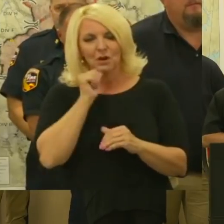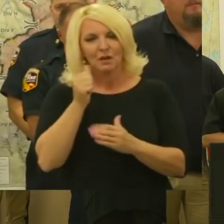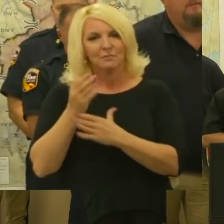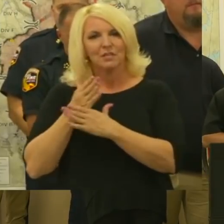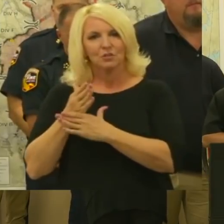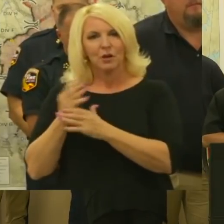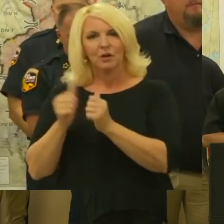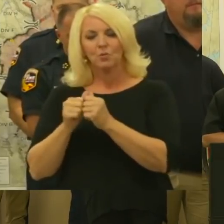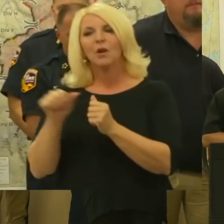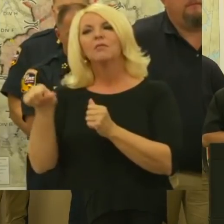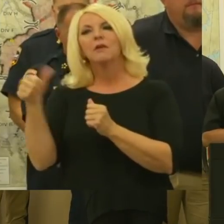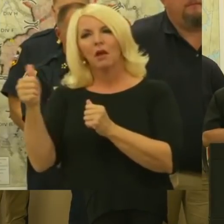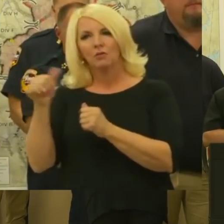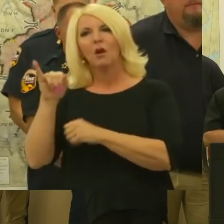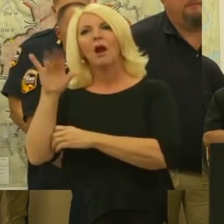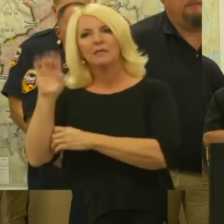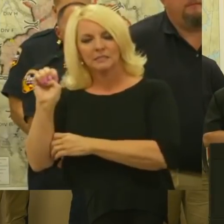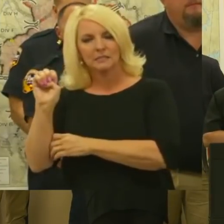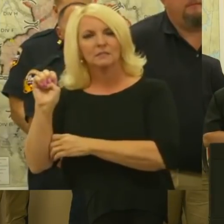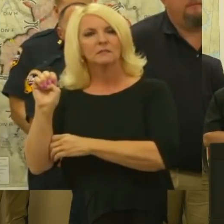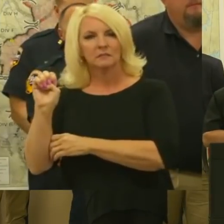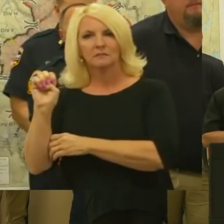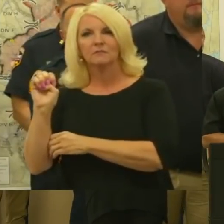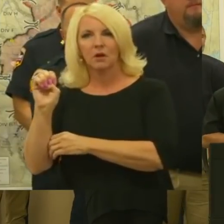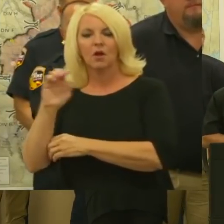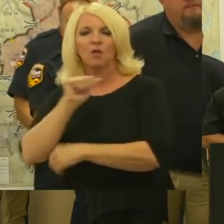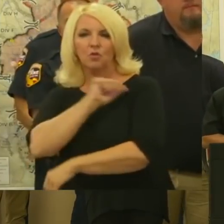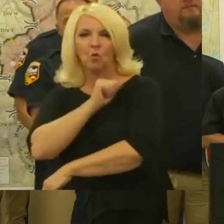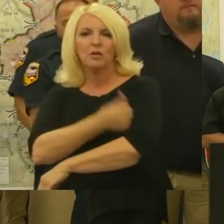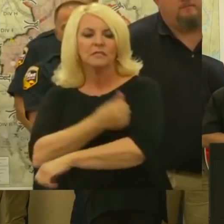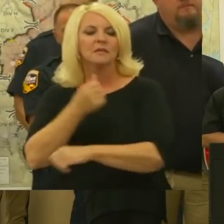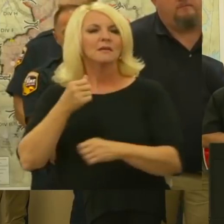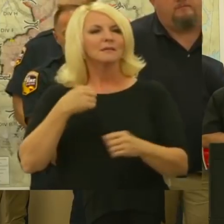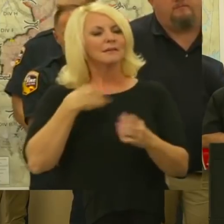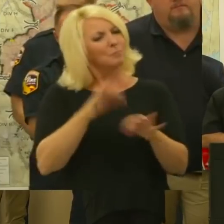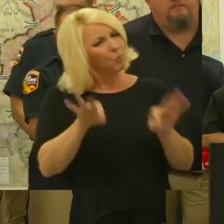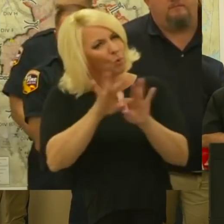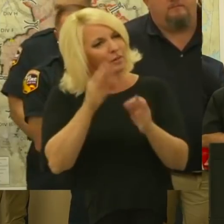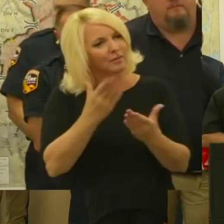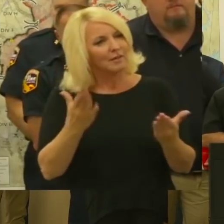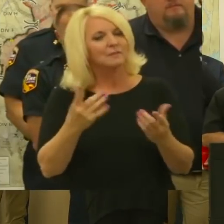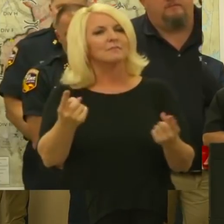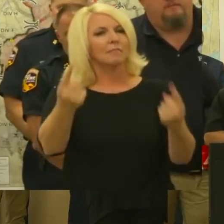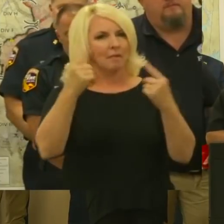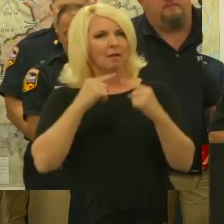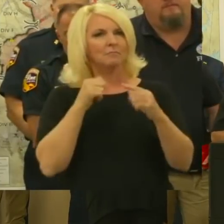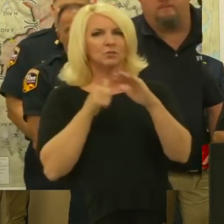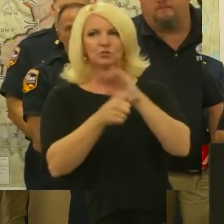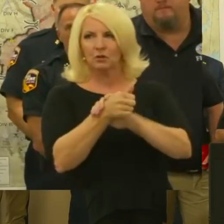with with those authorities. So, you know, the key thing is, is to come to the shelter and work with us on that